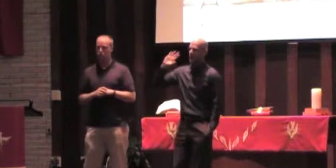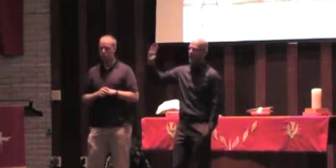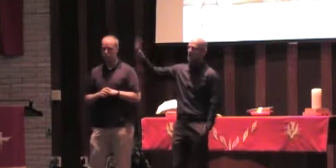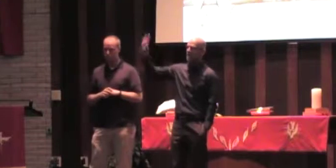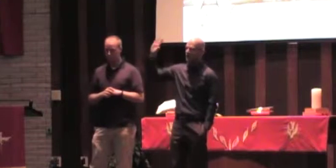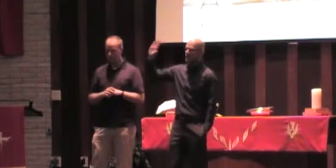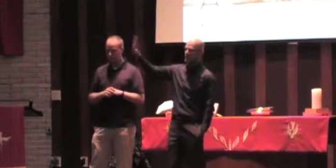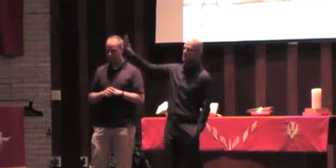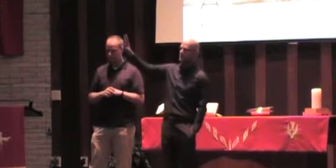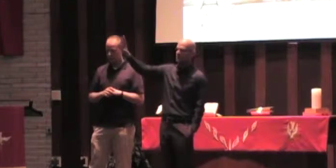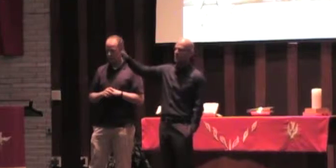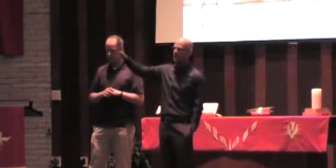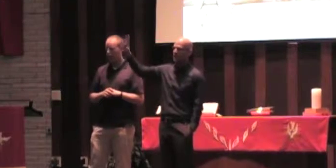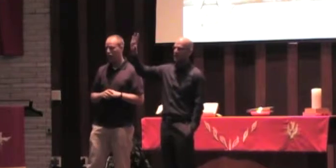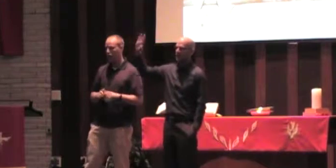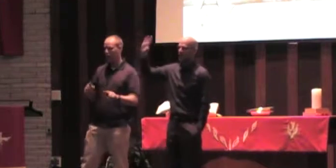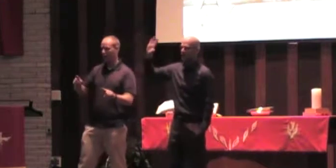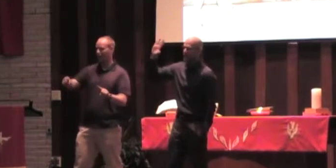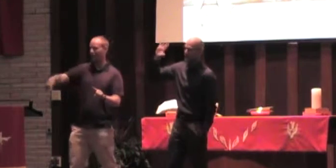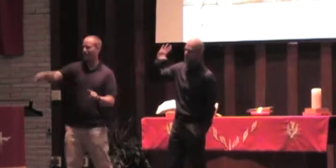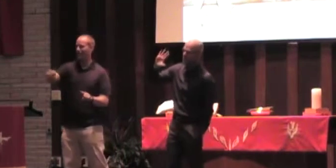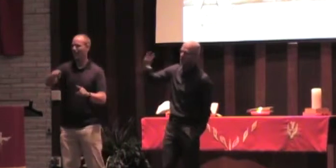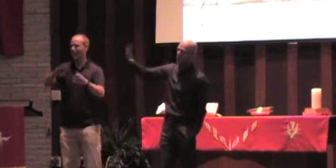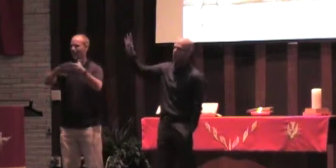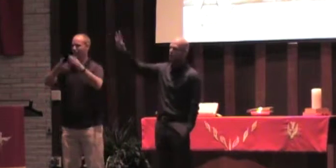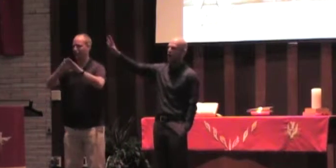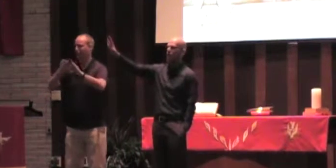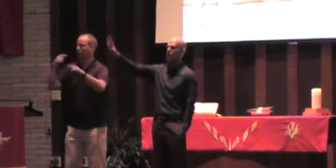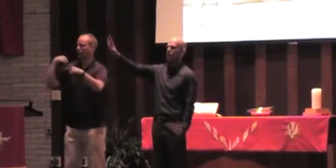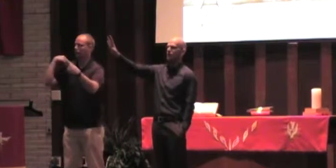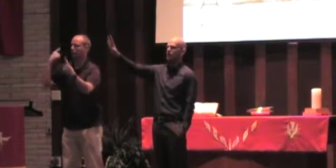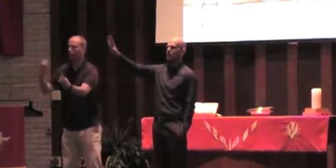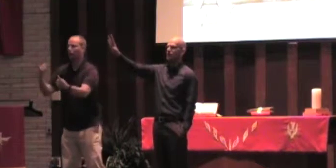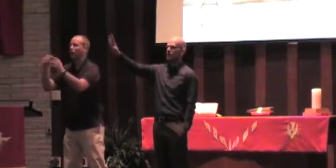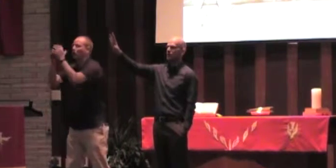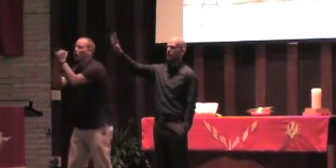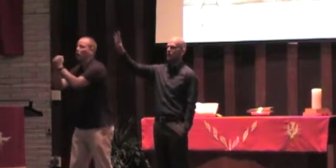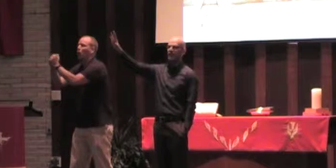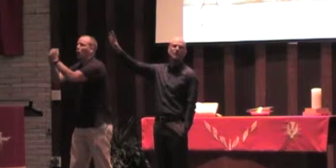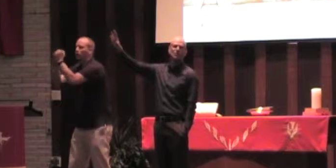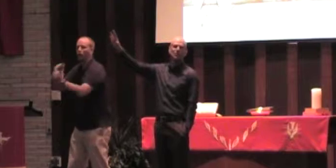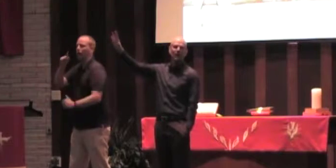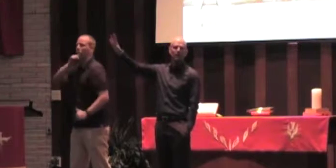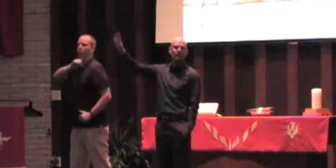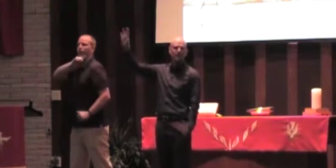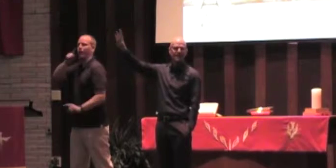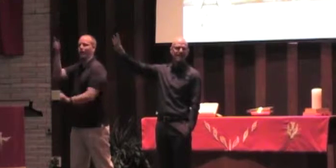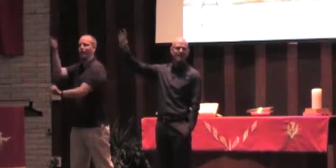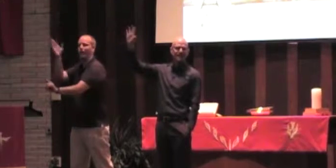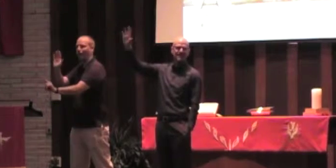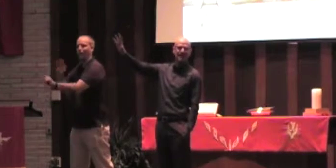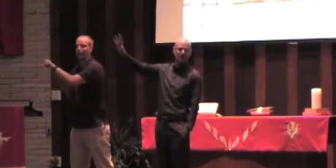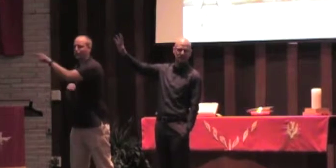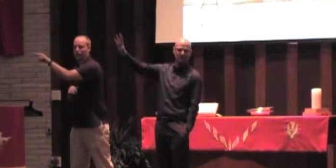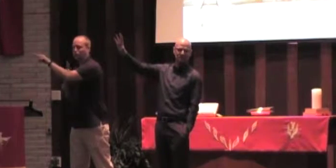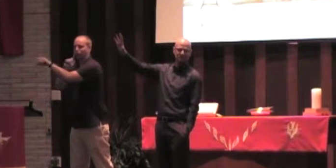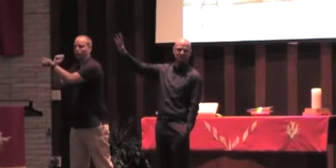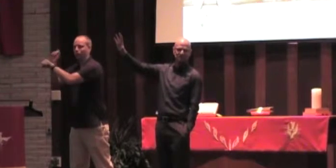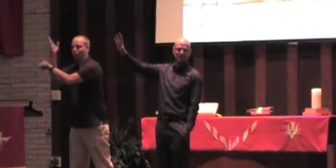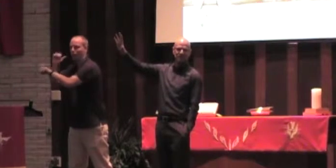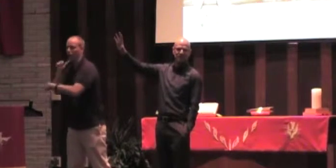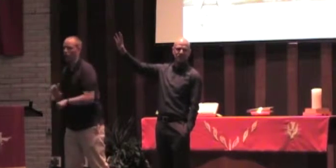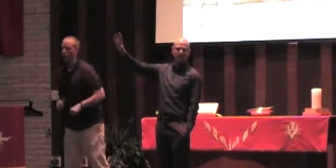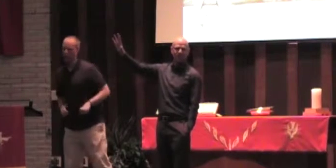that this pagan god they had been serving, and these spiritual strongholds were not the most powerful game in town.